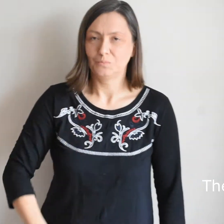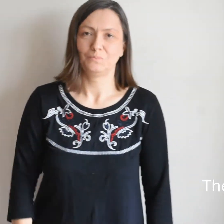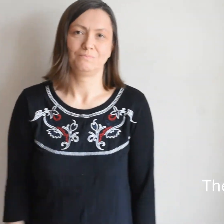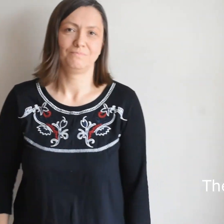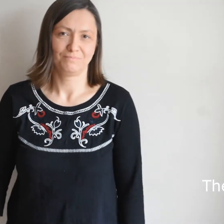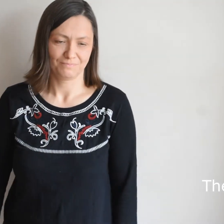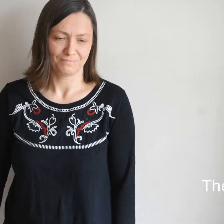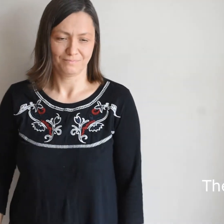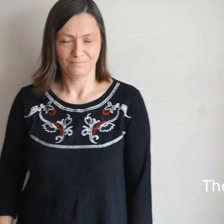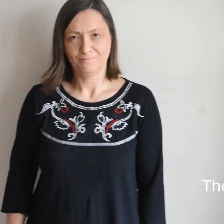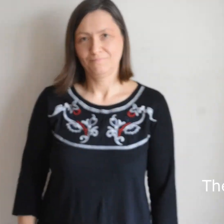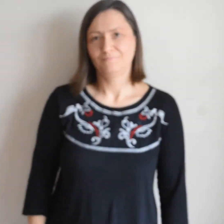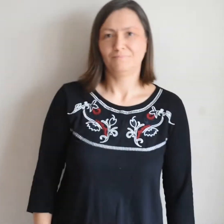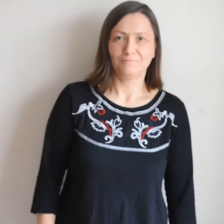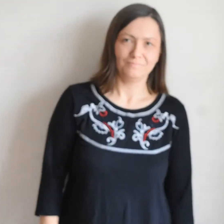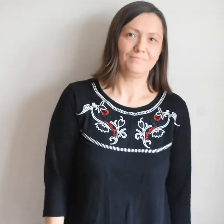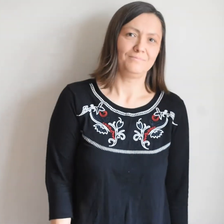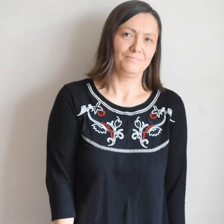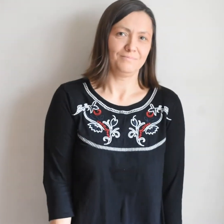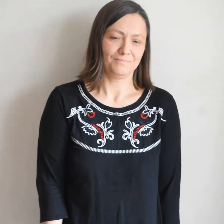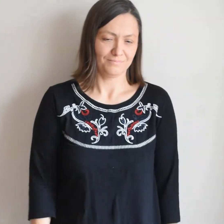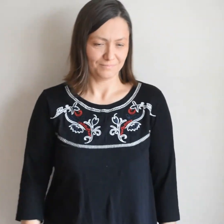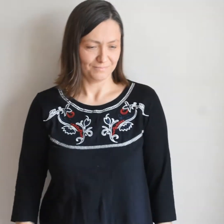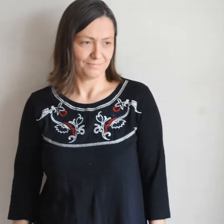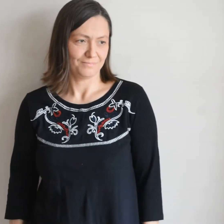The Oh